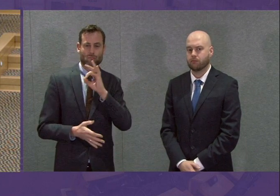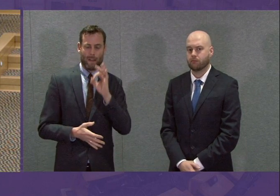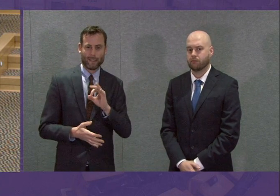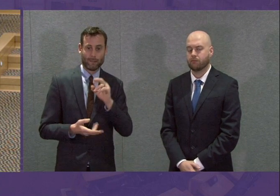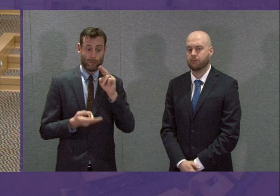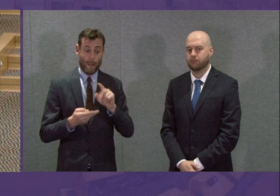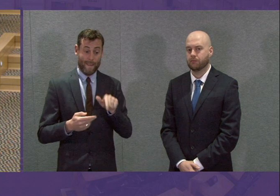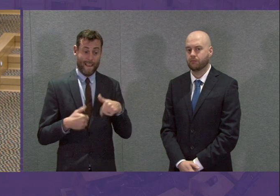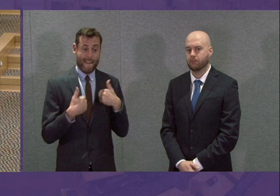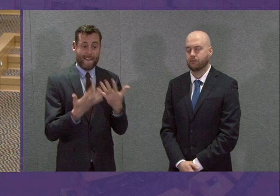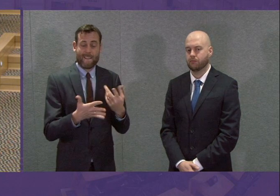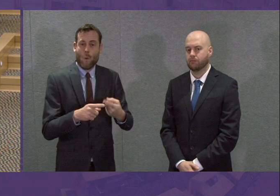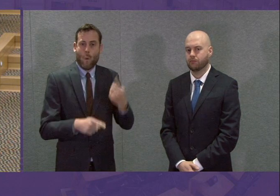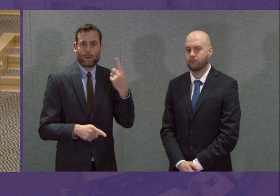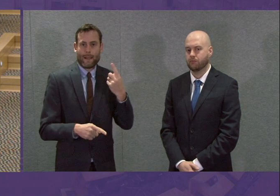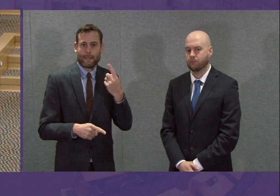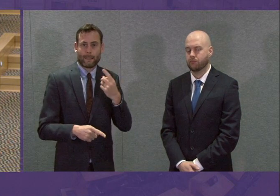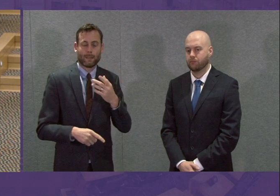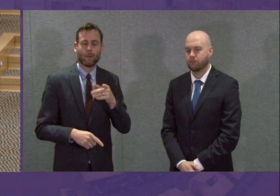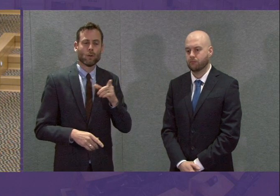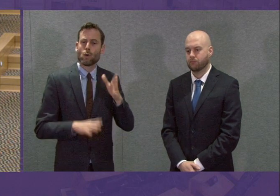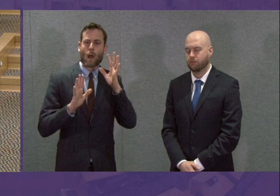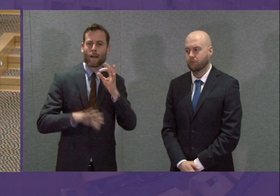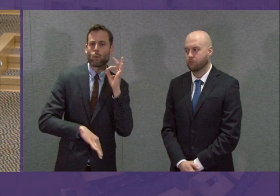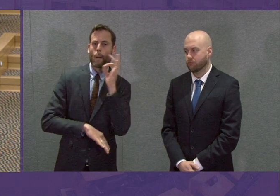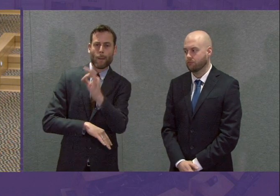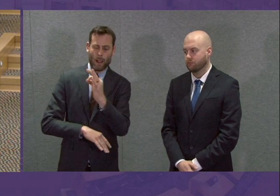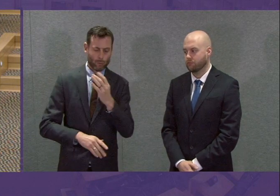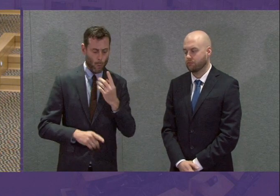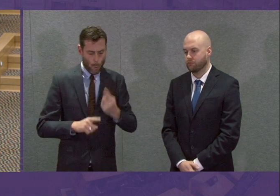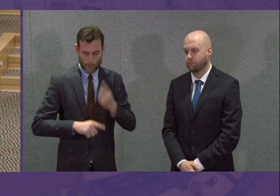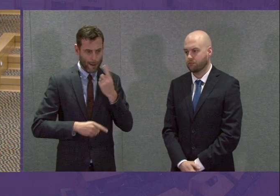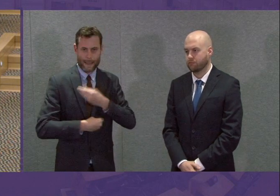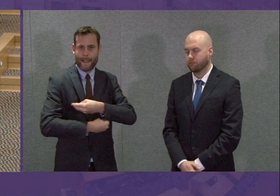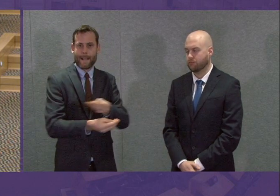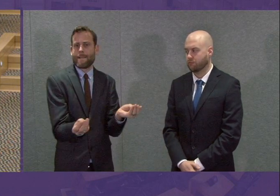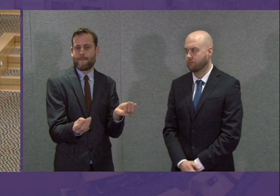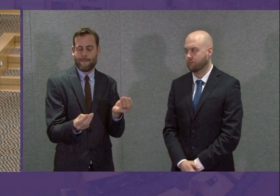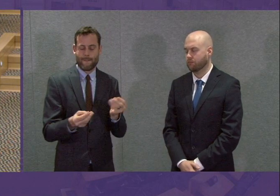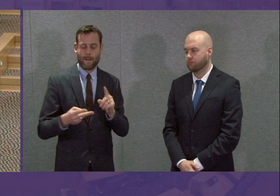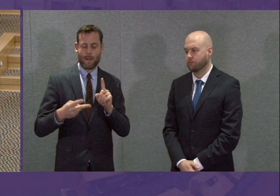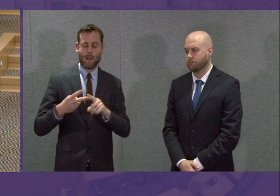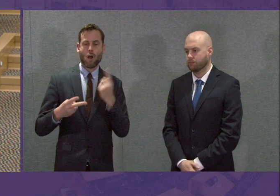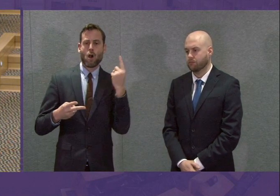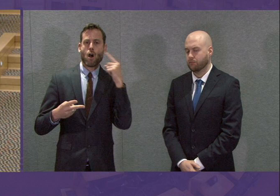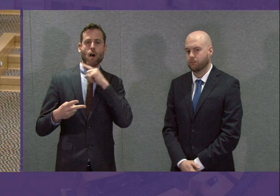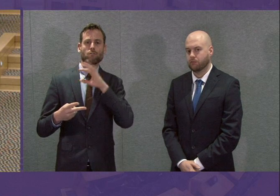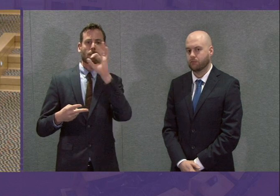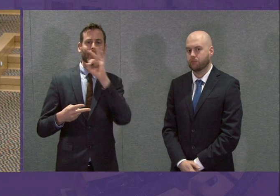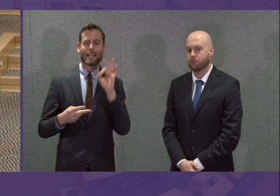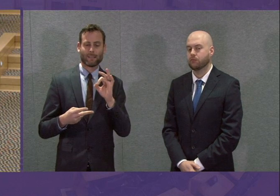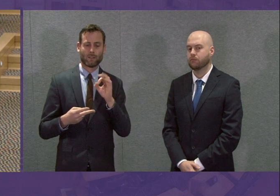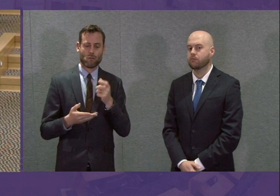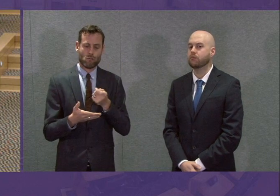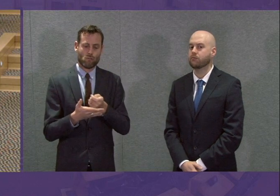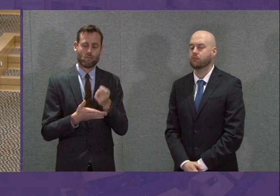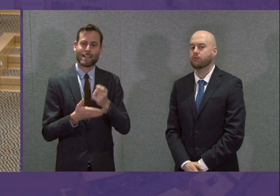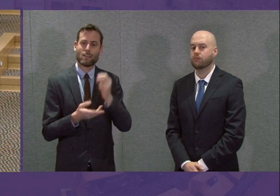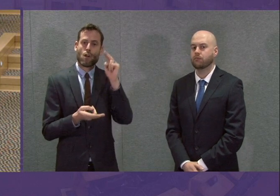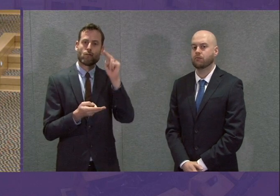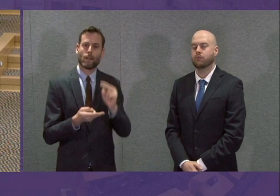automatically. Businesses will not have to apply for that. The 100 per cent rates relief for retail, hospitality and leisure,